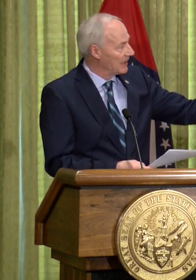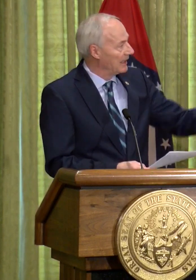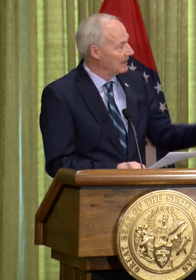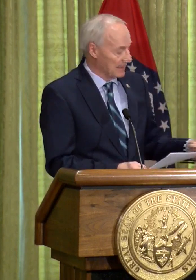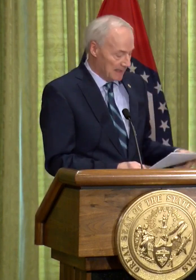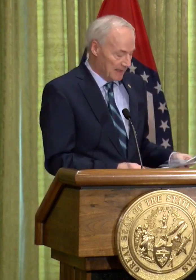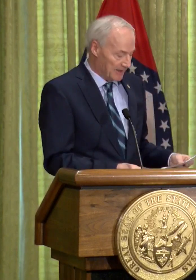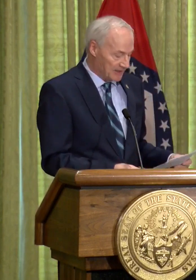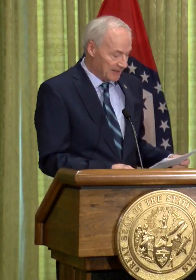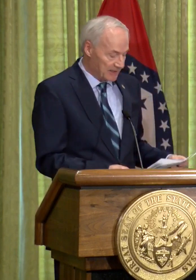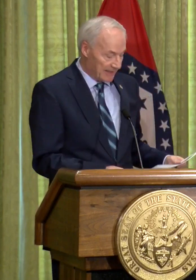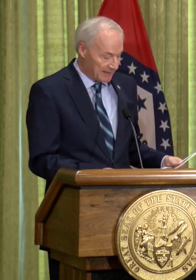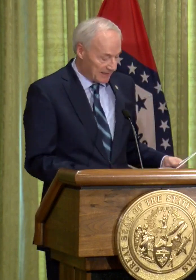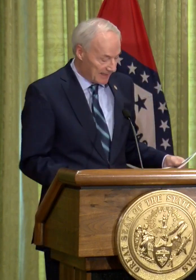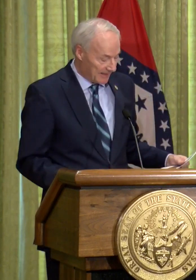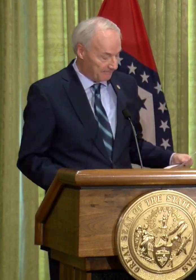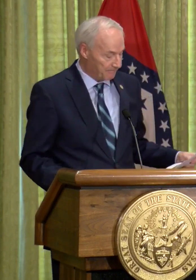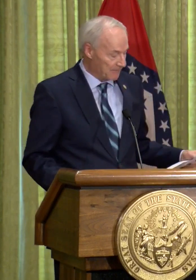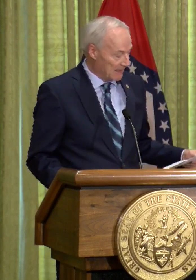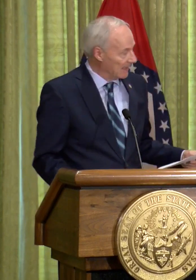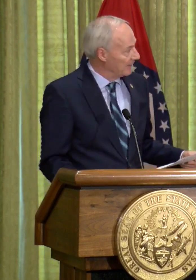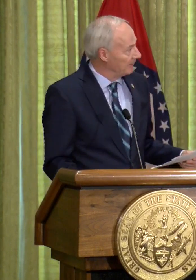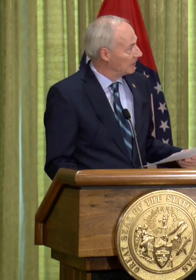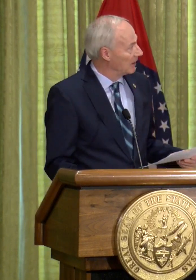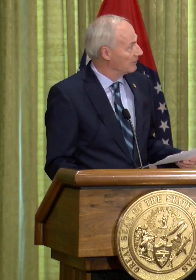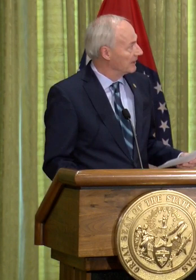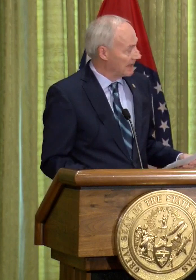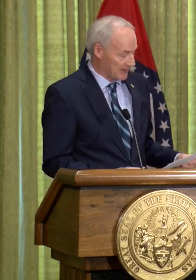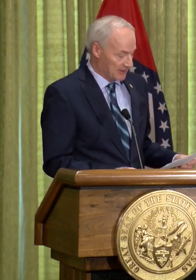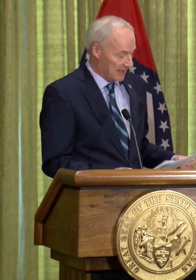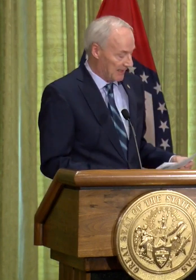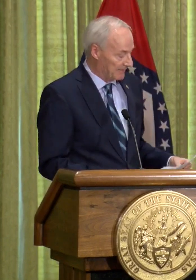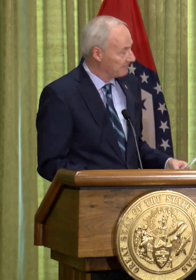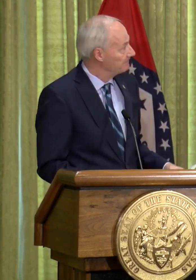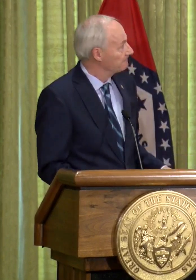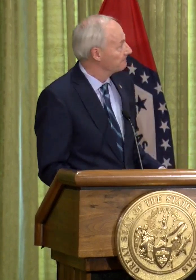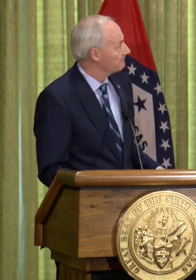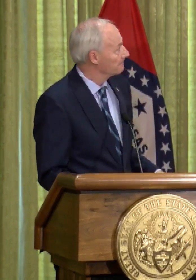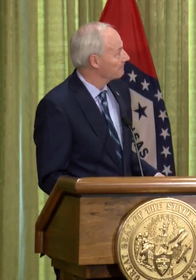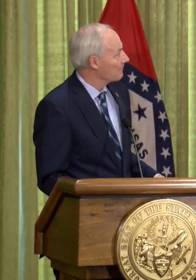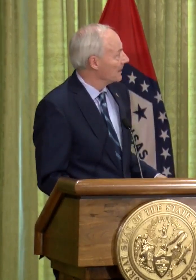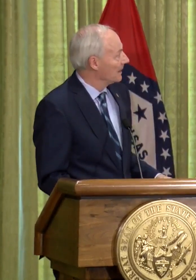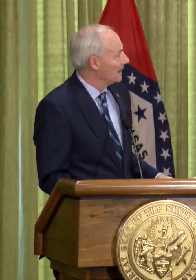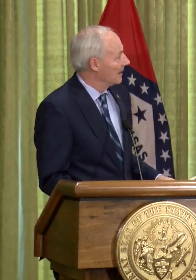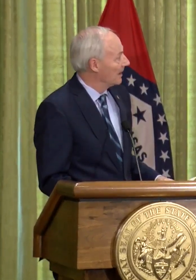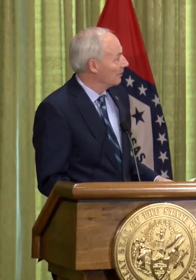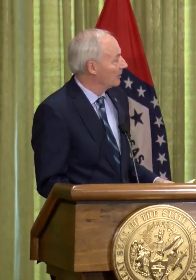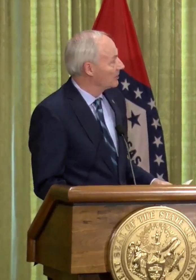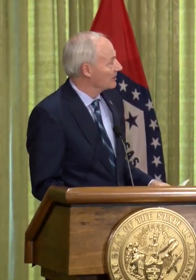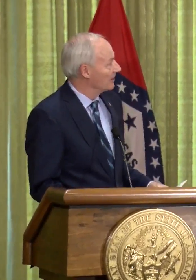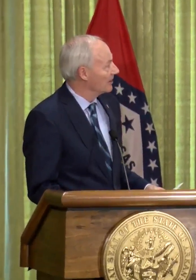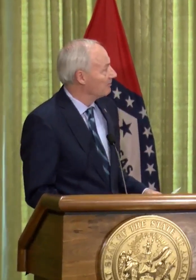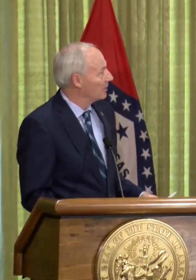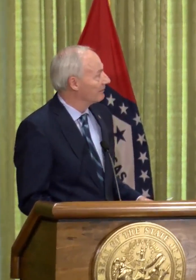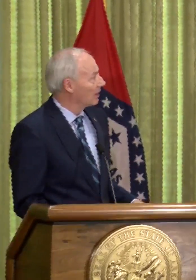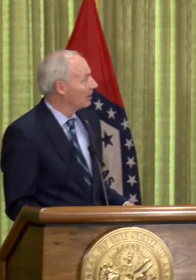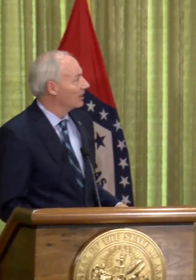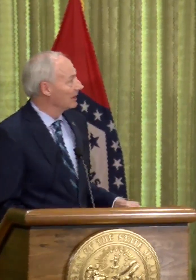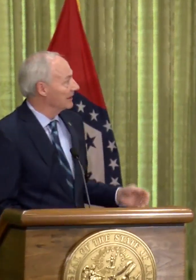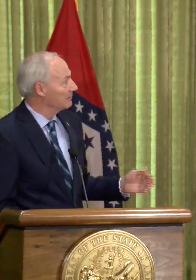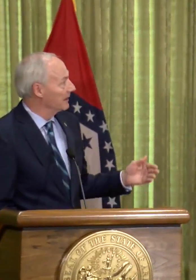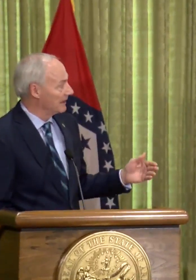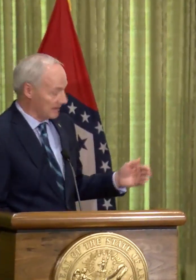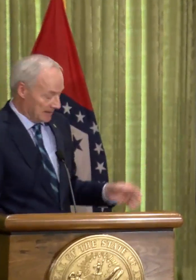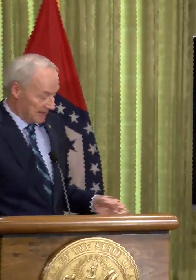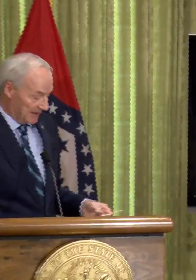steady state since that time. And if you go to the next slide, which is the number of